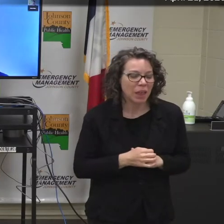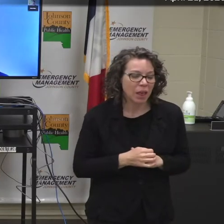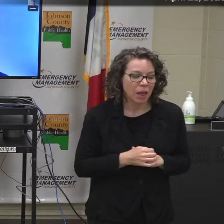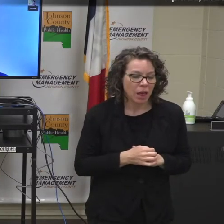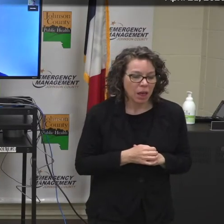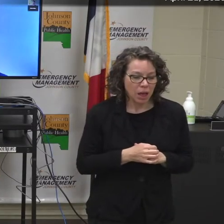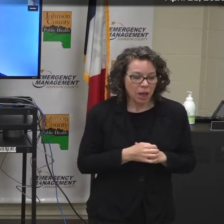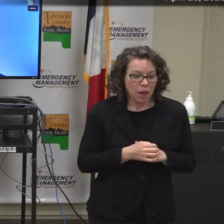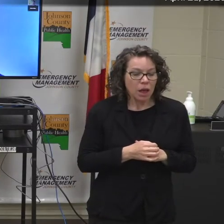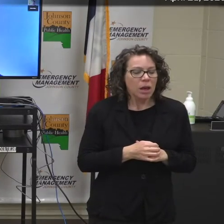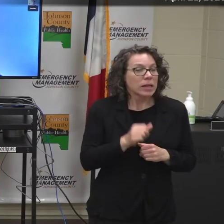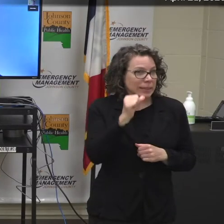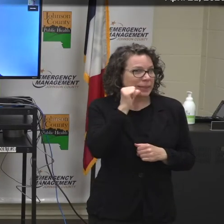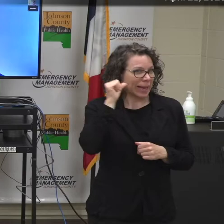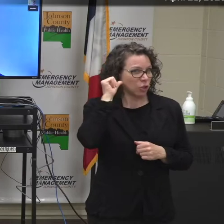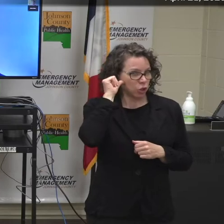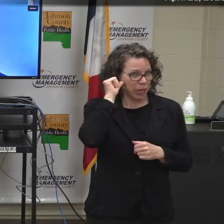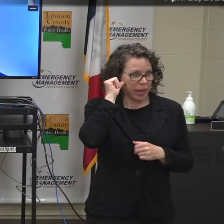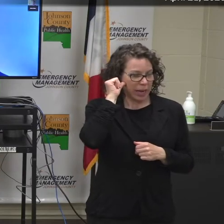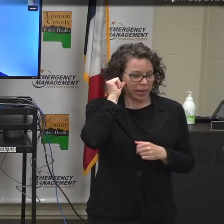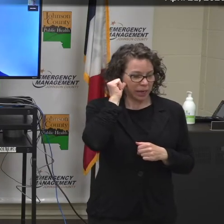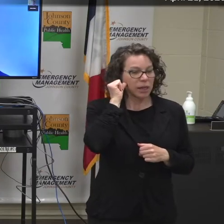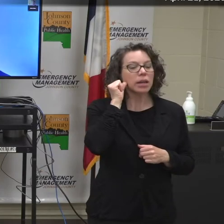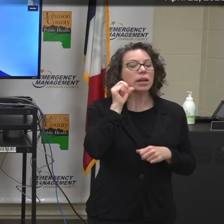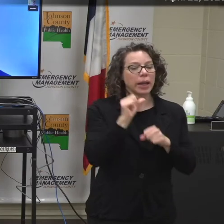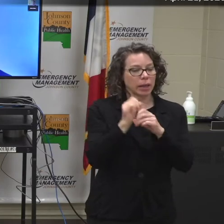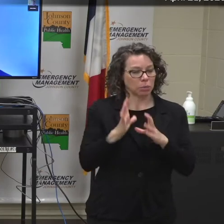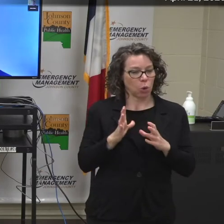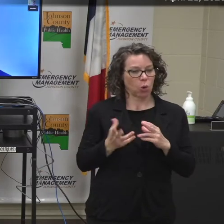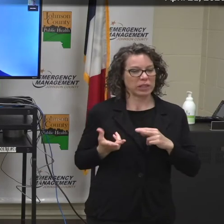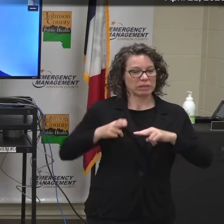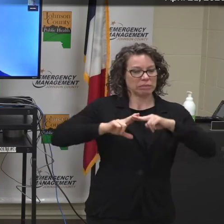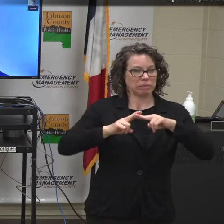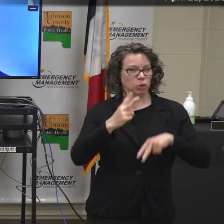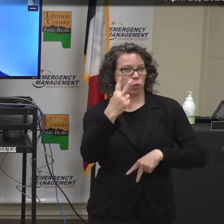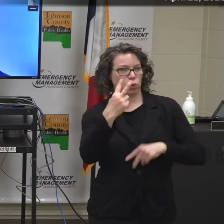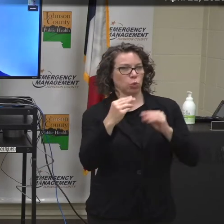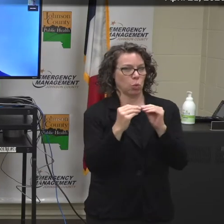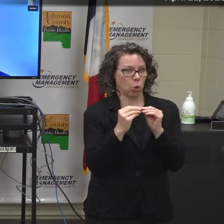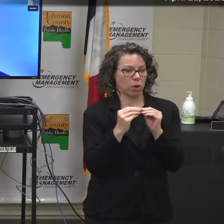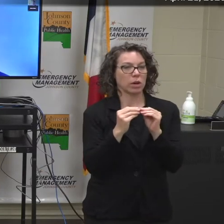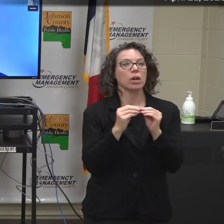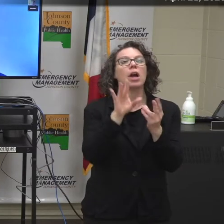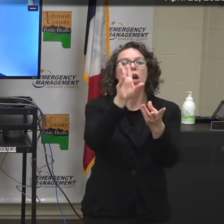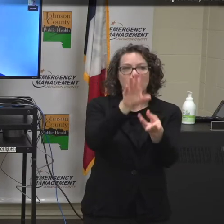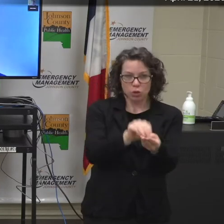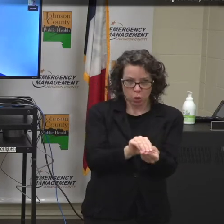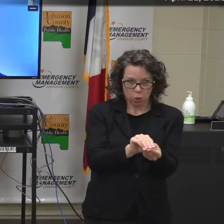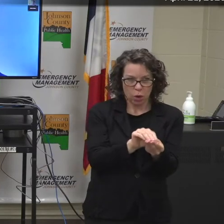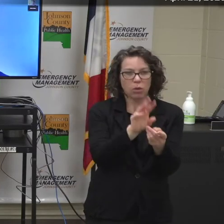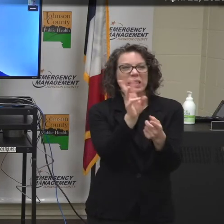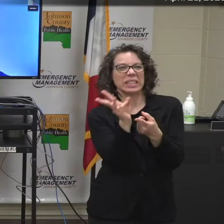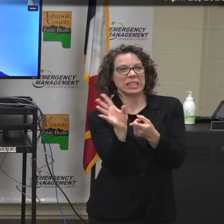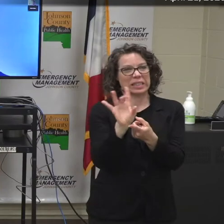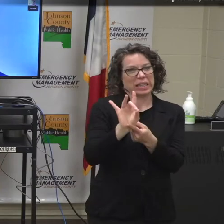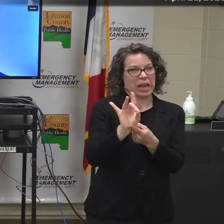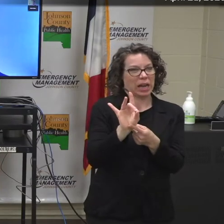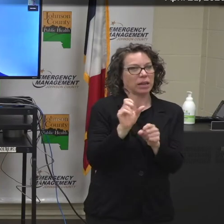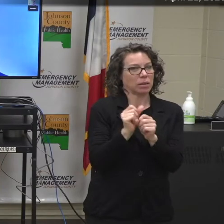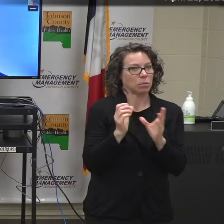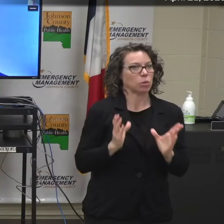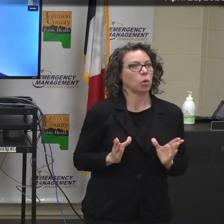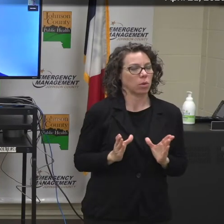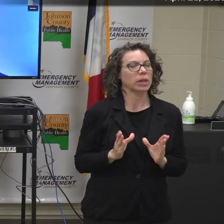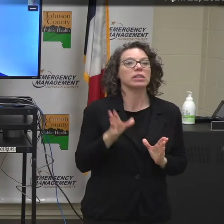So yesterday, we had two additional employees. That gives us a total of 68 employees to date. This is